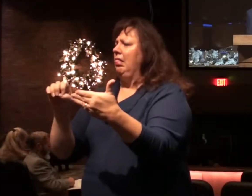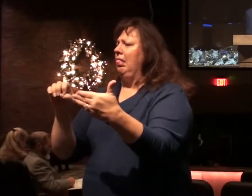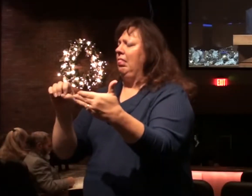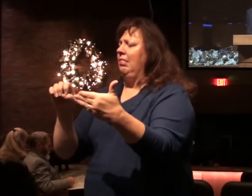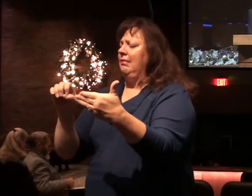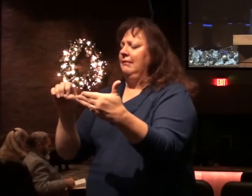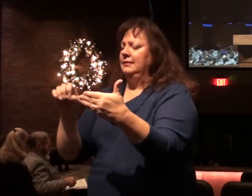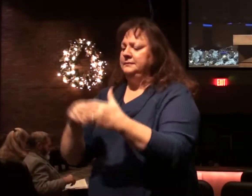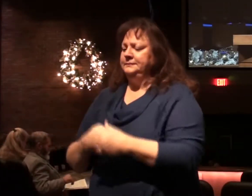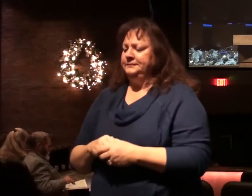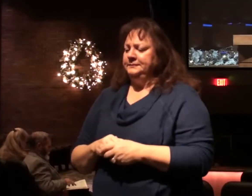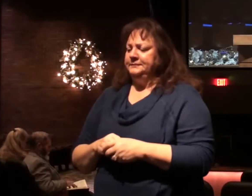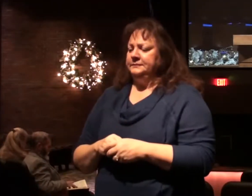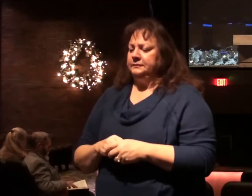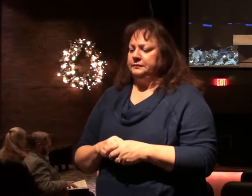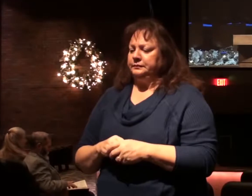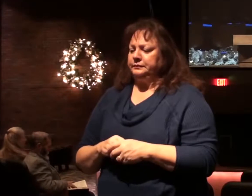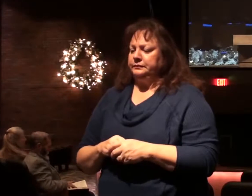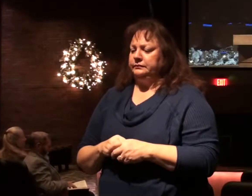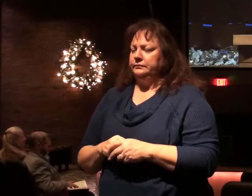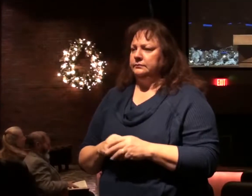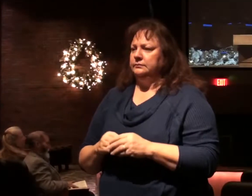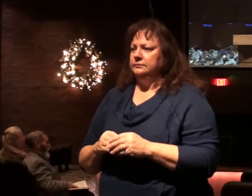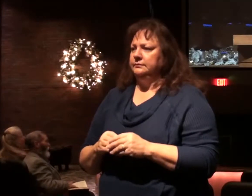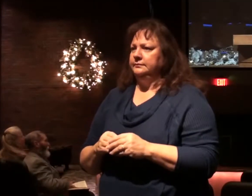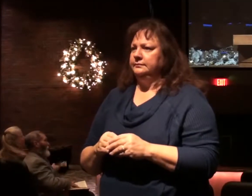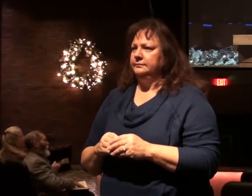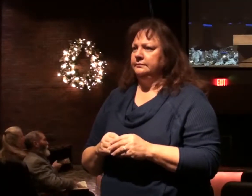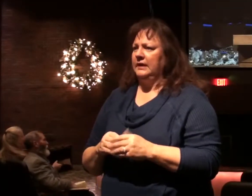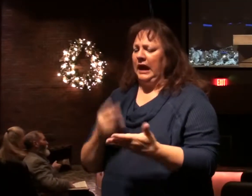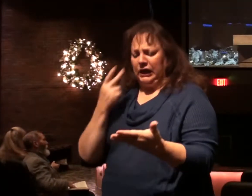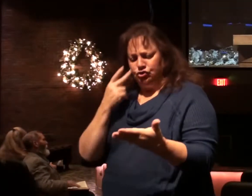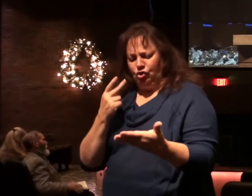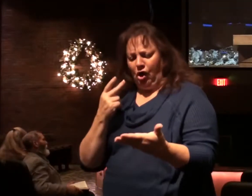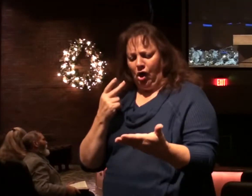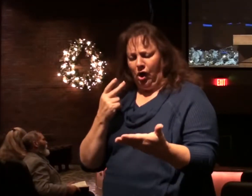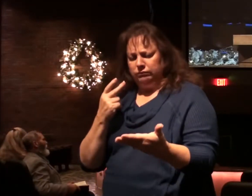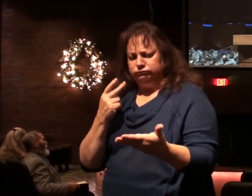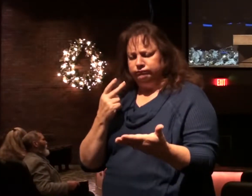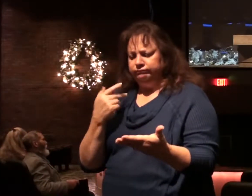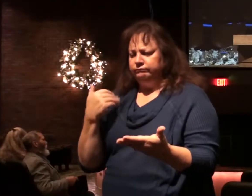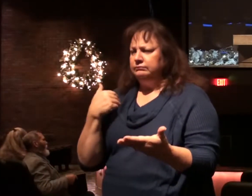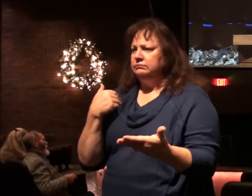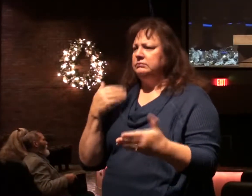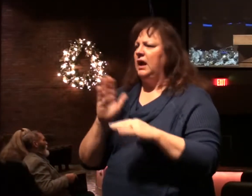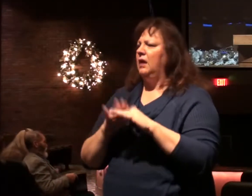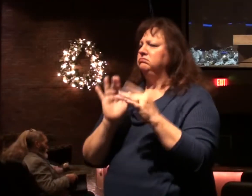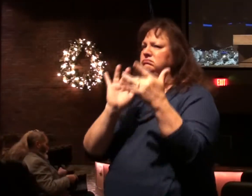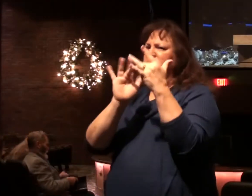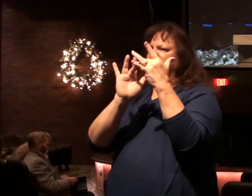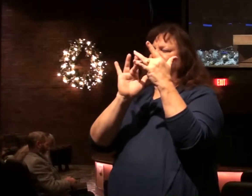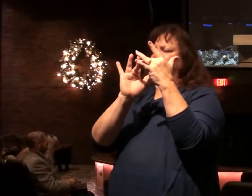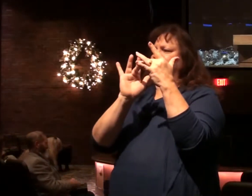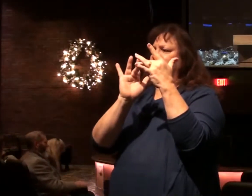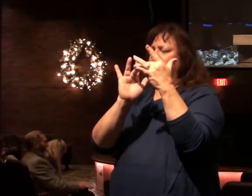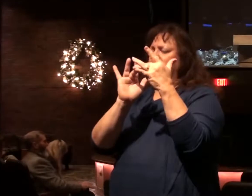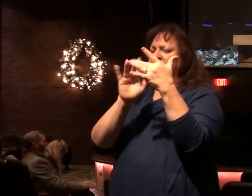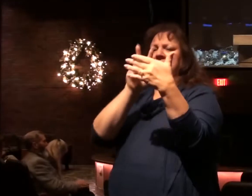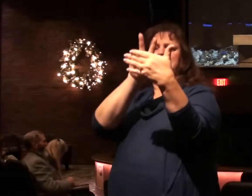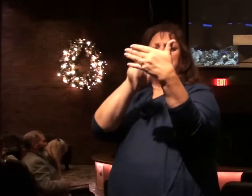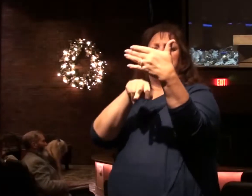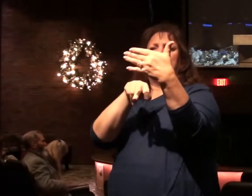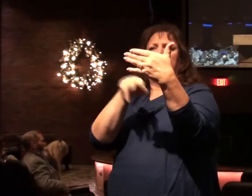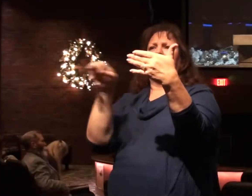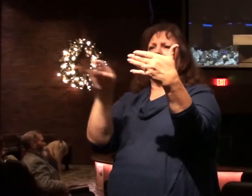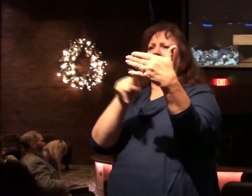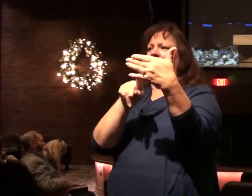earlier, and it was on the internet, and I read it when I